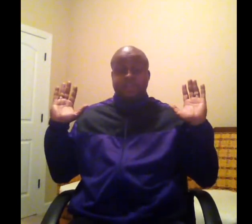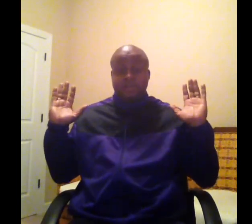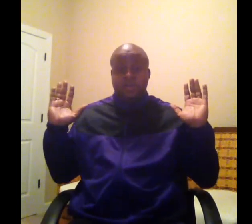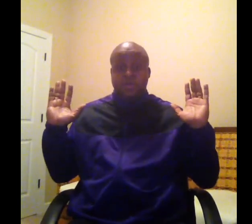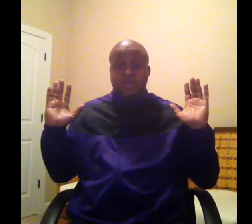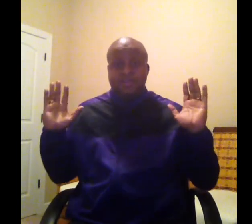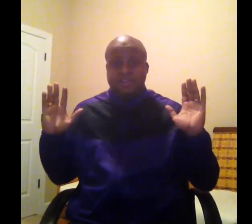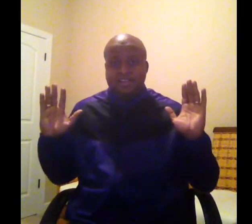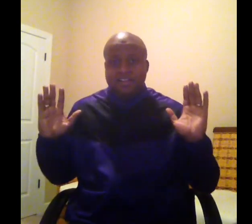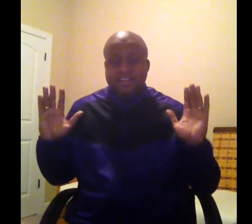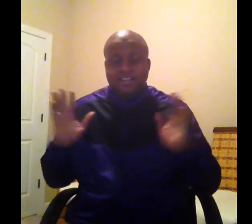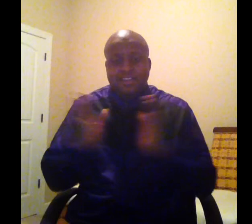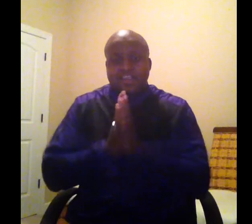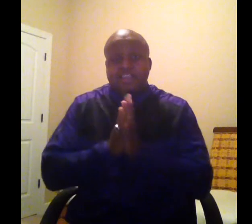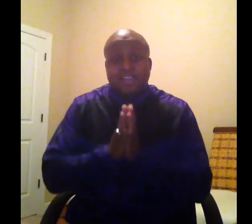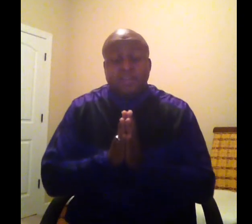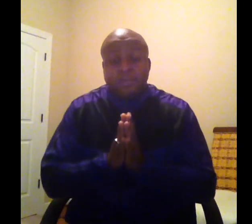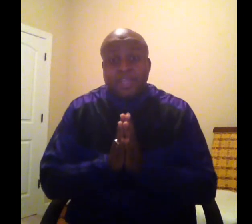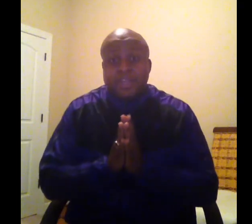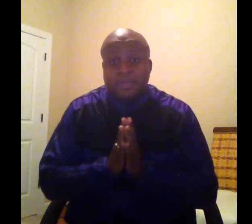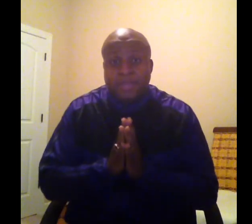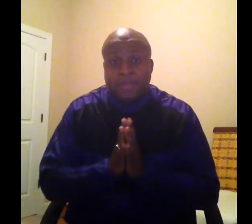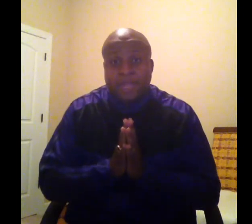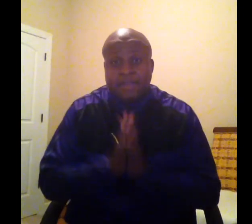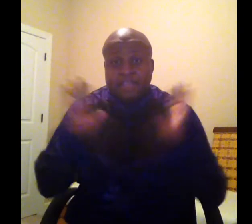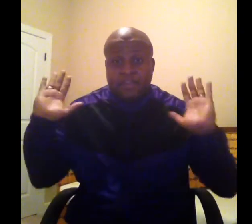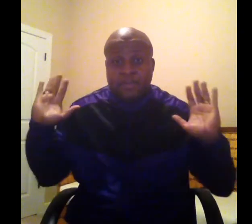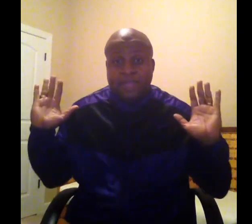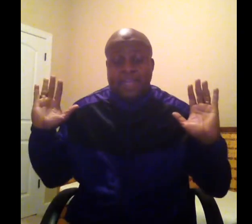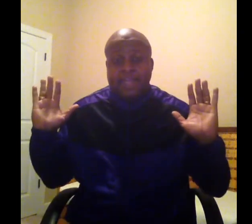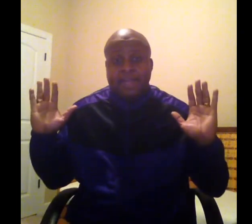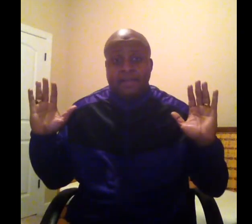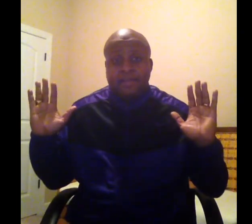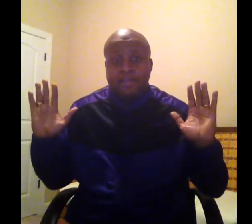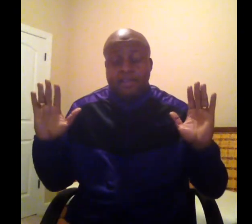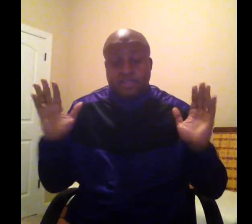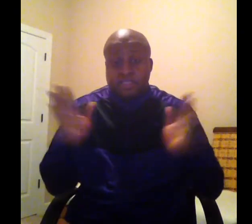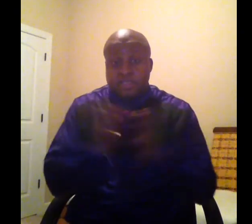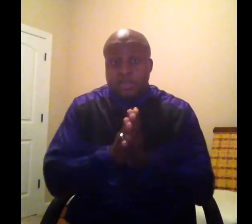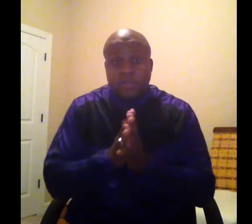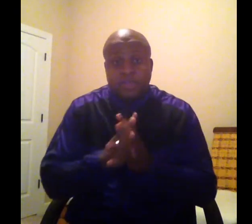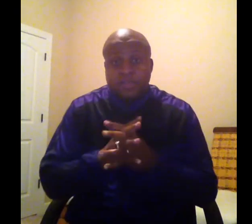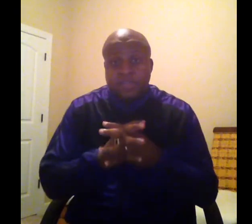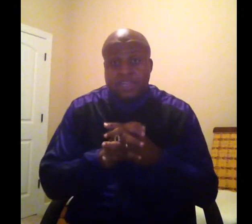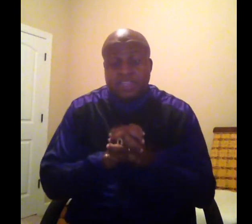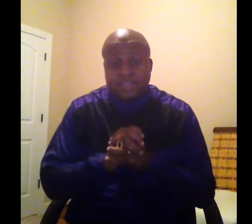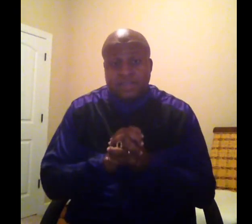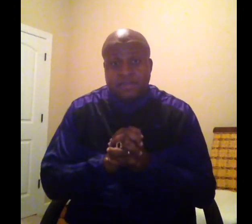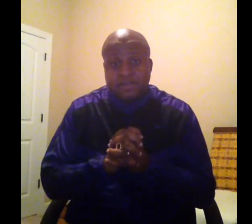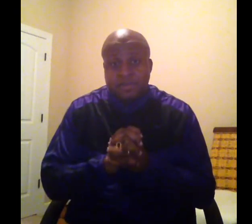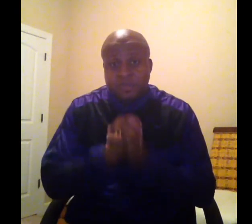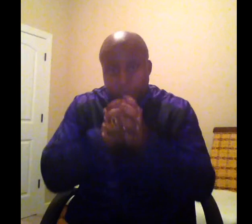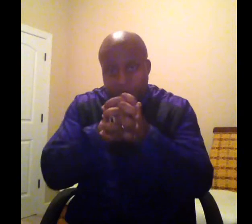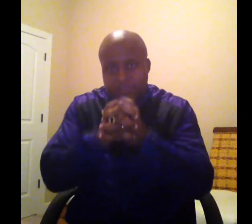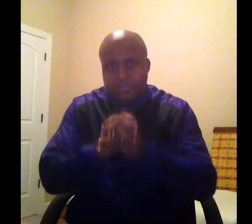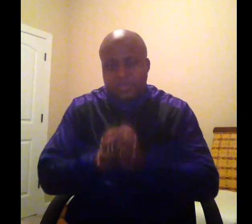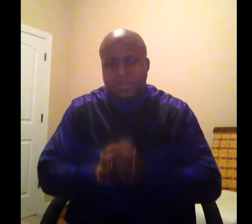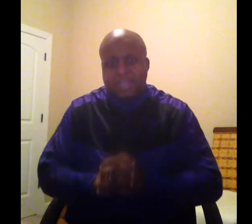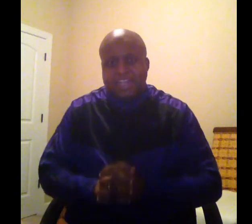into a corner, get your pen and paper out. Get your pad out. Because there's so much you can discover once you're backed